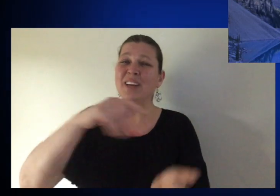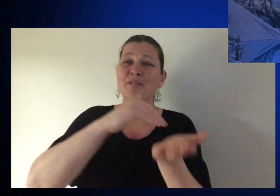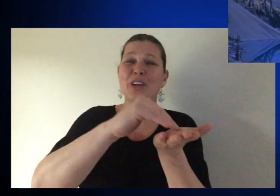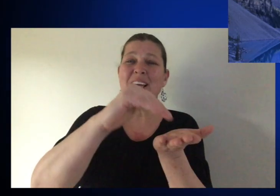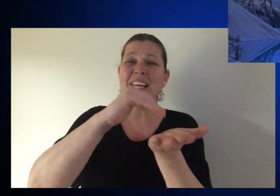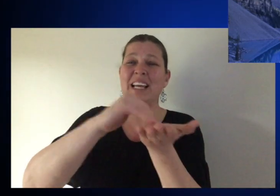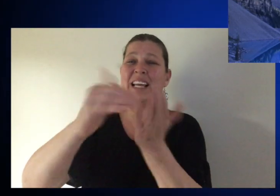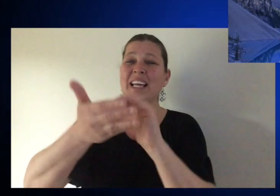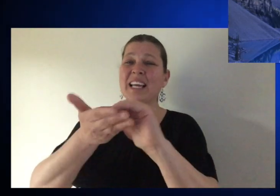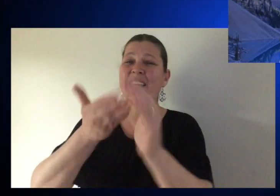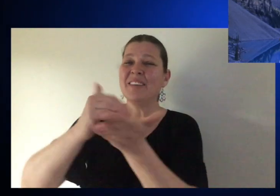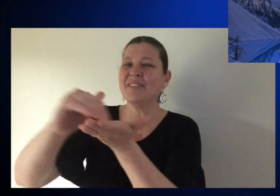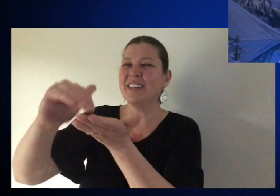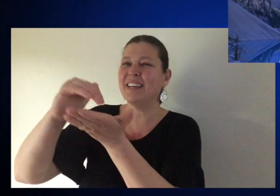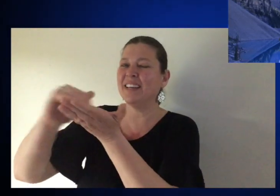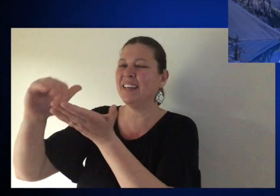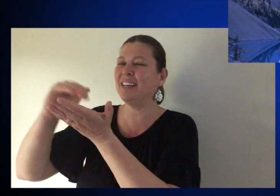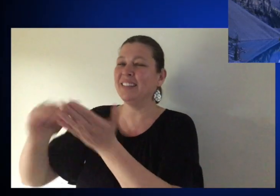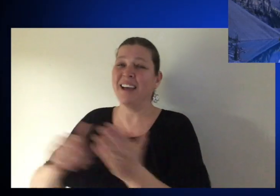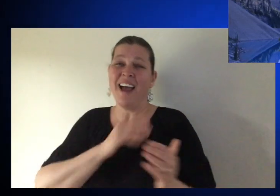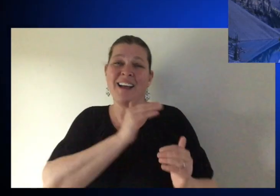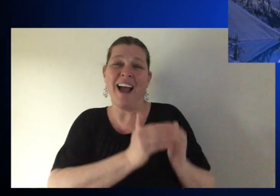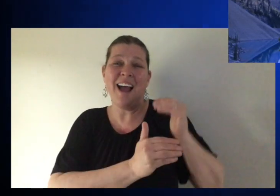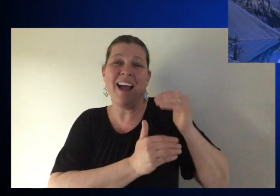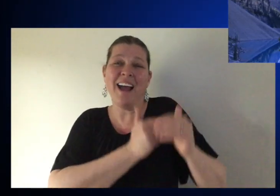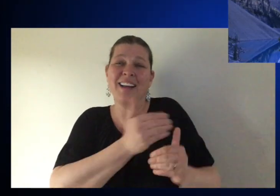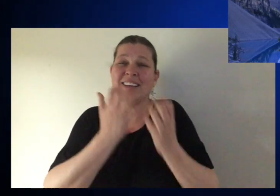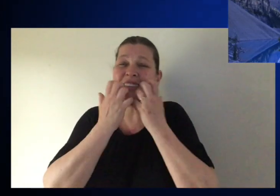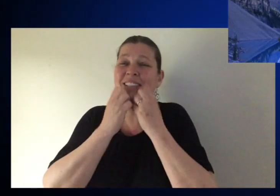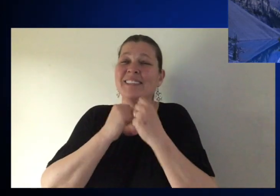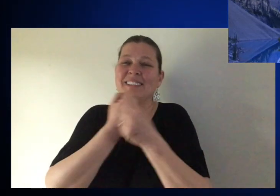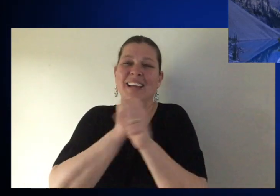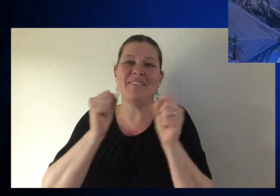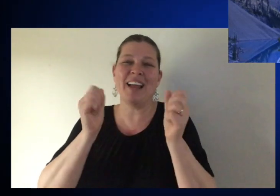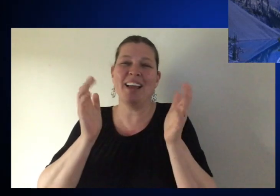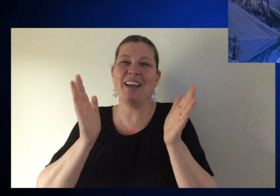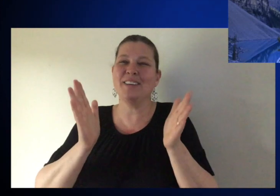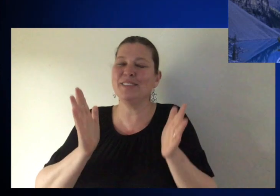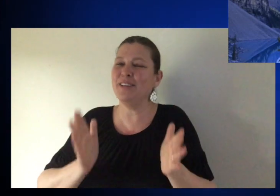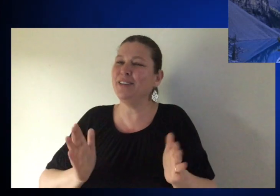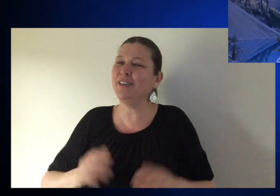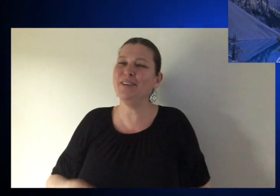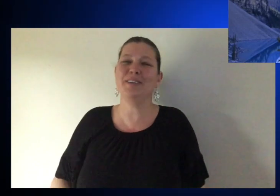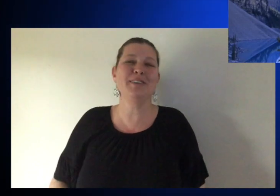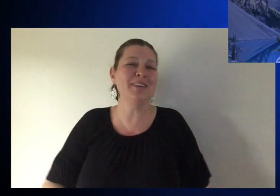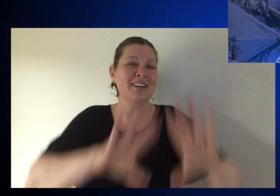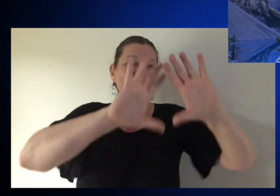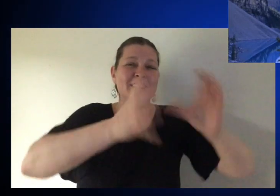everyone needs forgiveness, the kindness of the Savior,